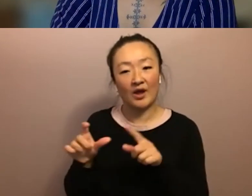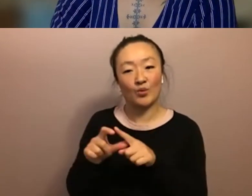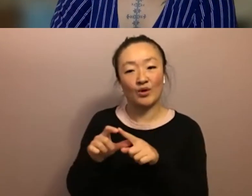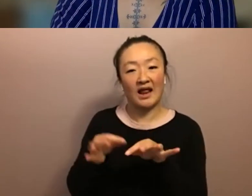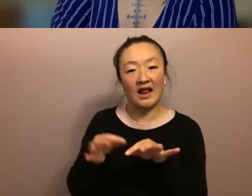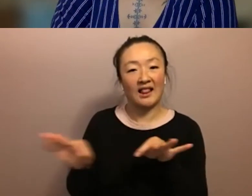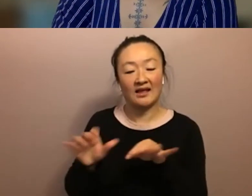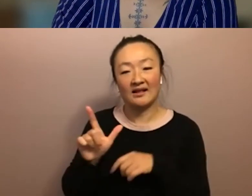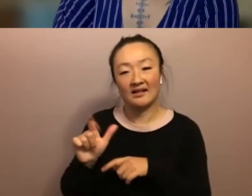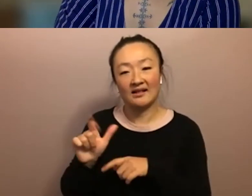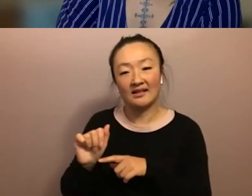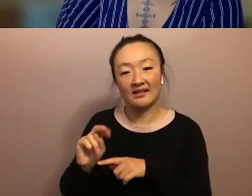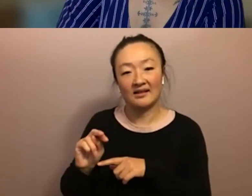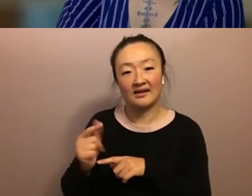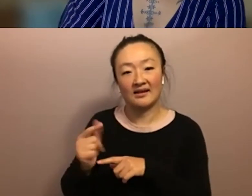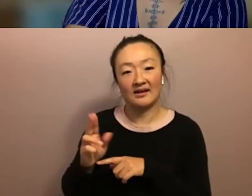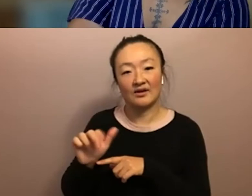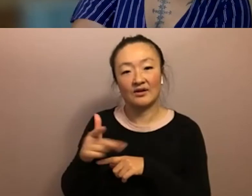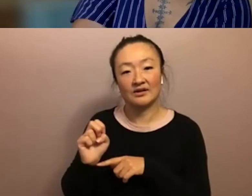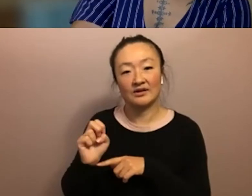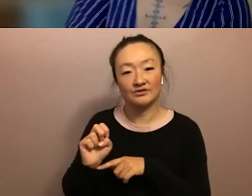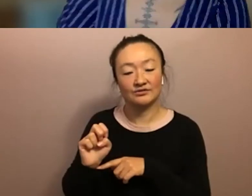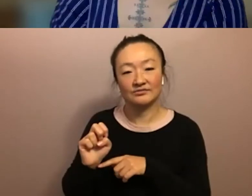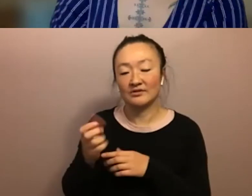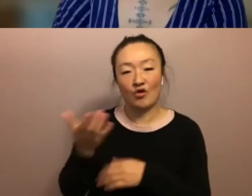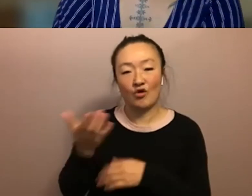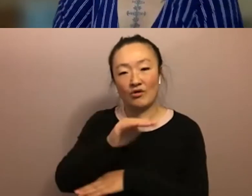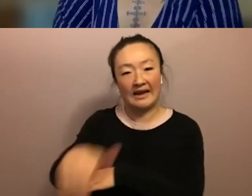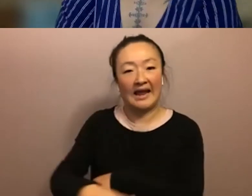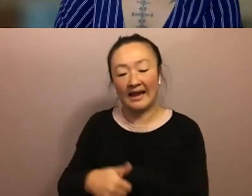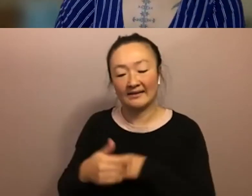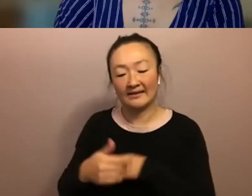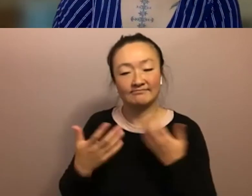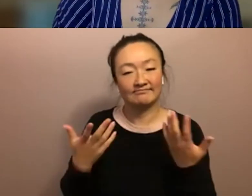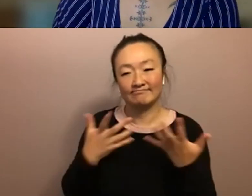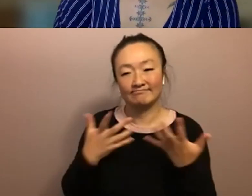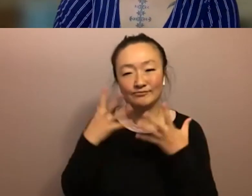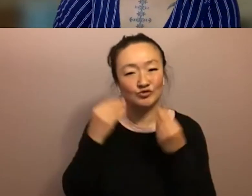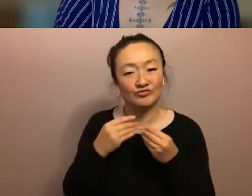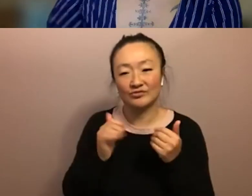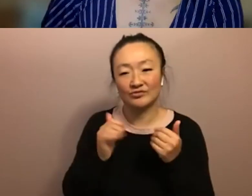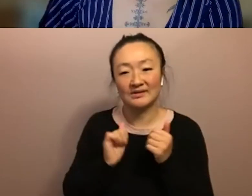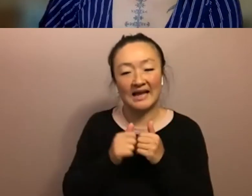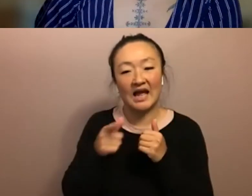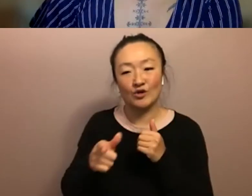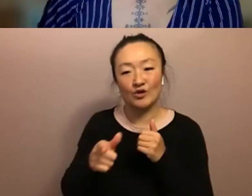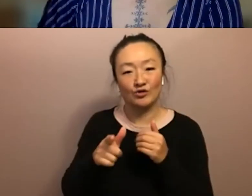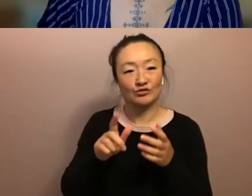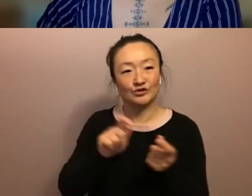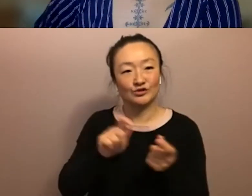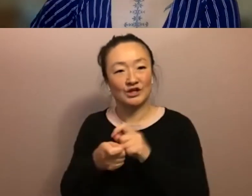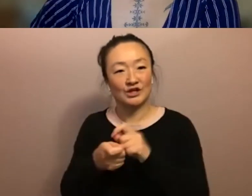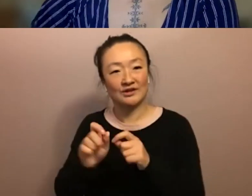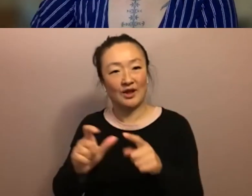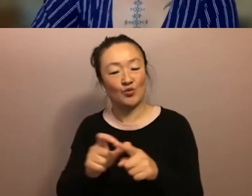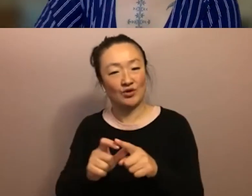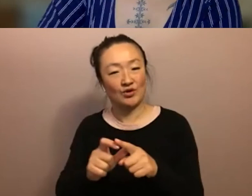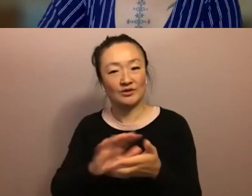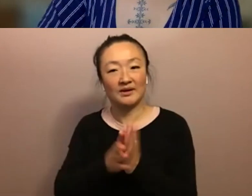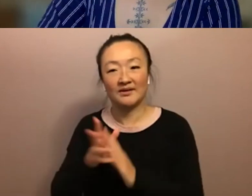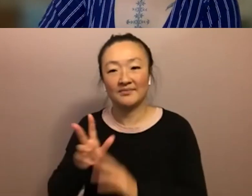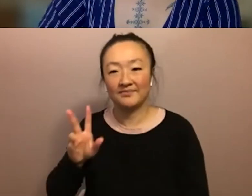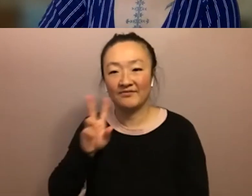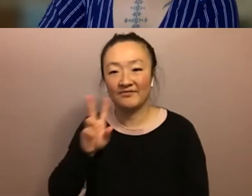it all night or it's nighttime where i am but it's just so beautiful and every time you do it it's like it's really so lovely